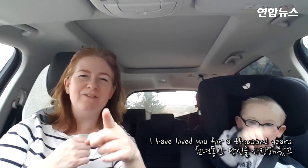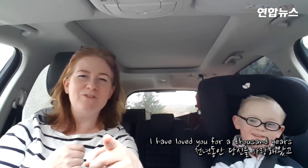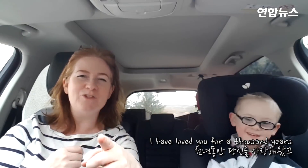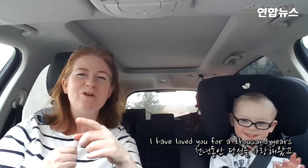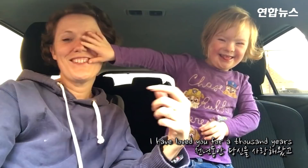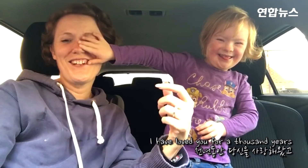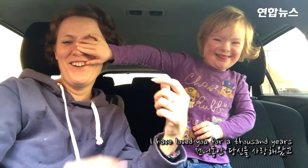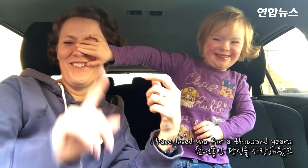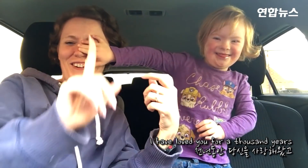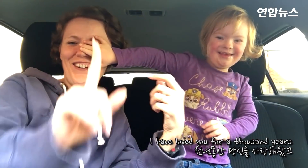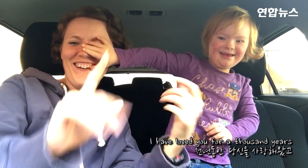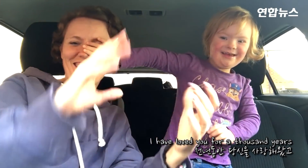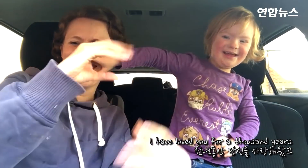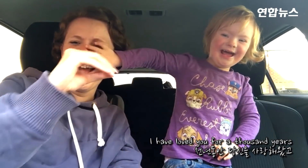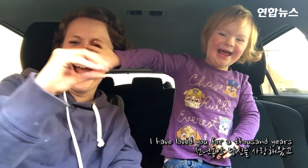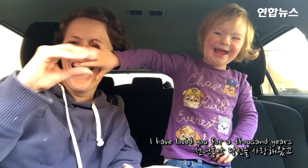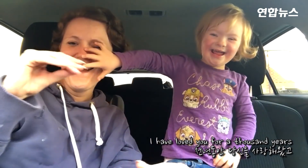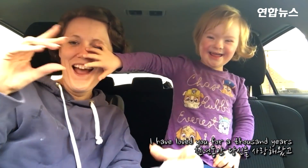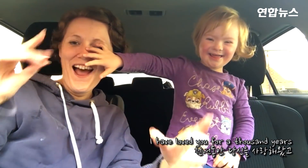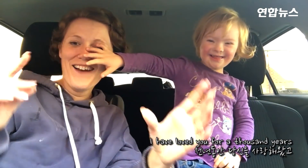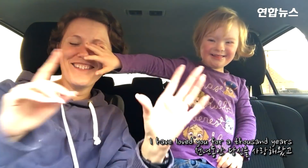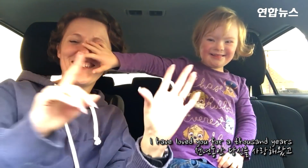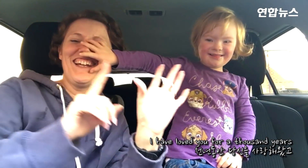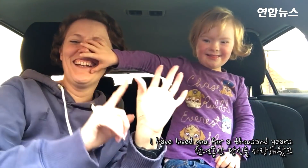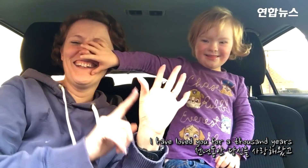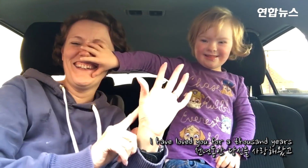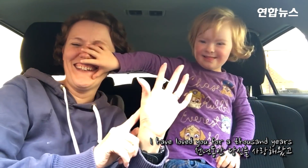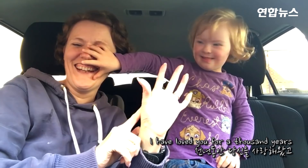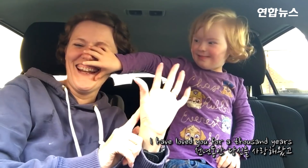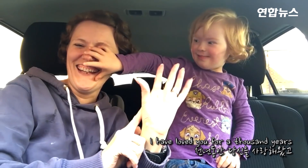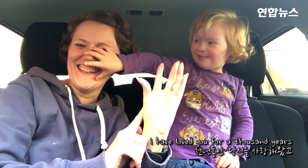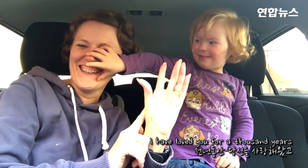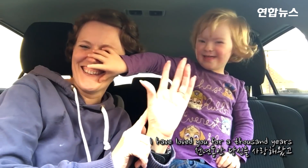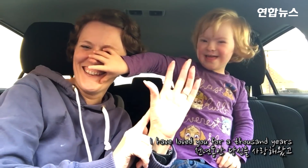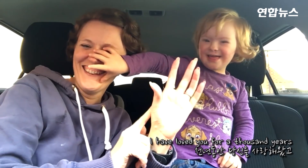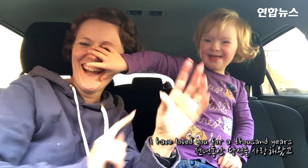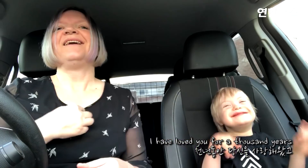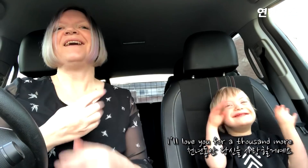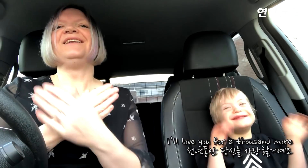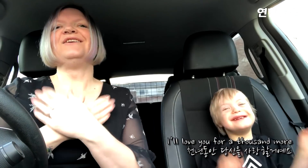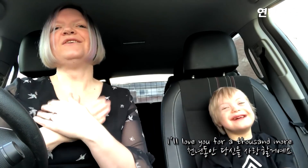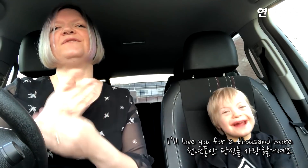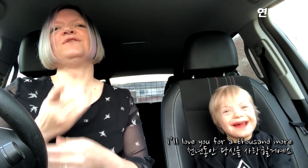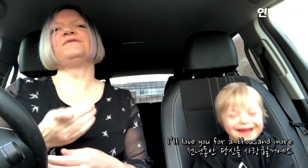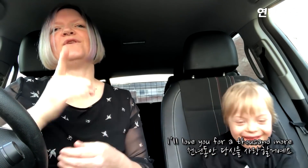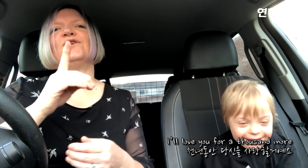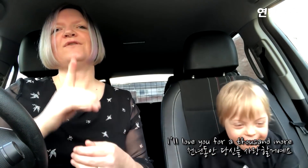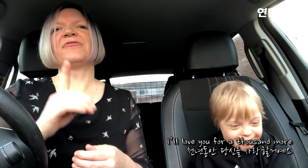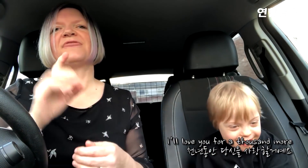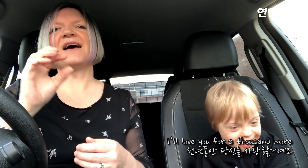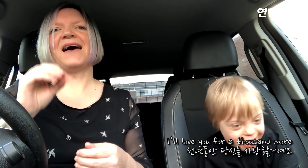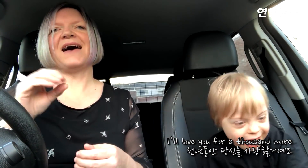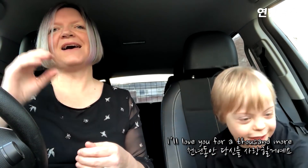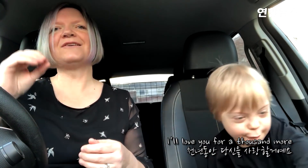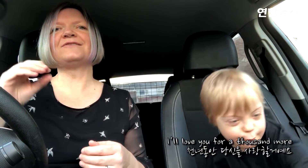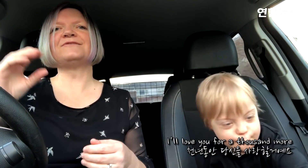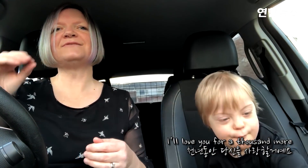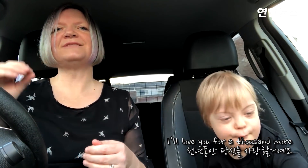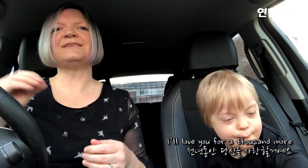you for a thousand years I love you for a thousand